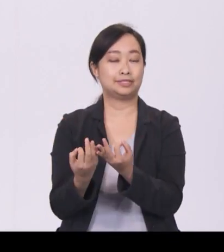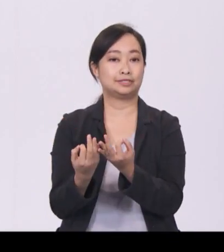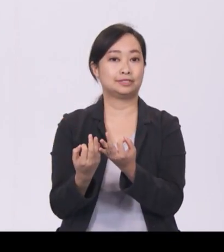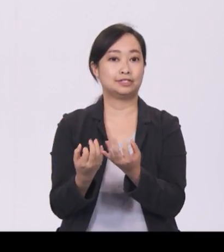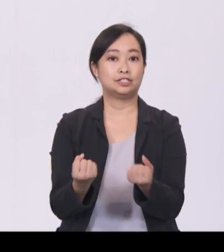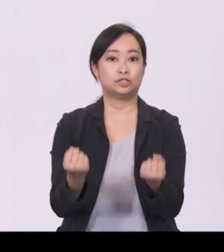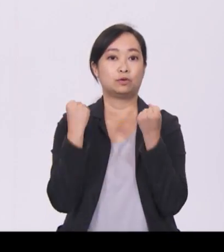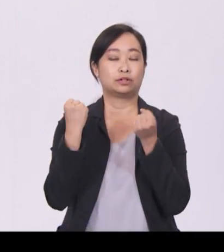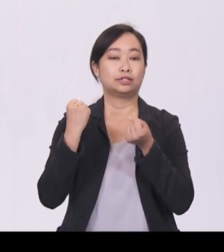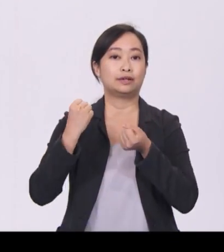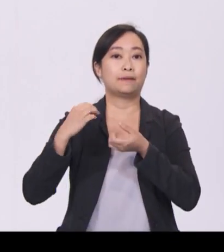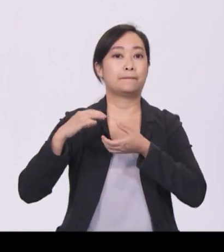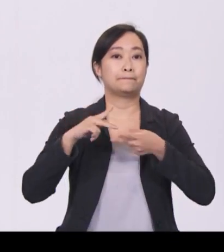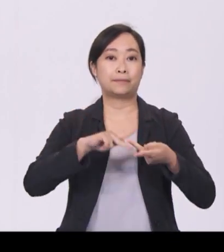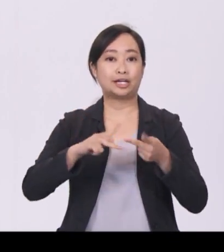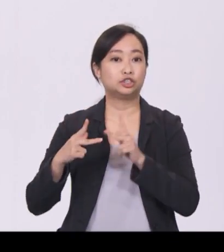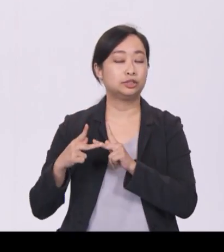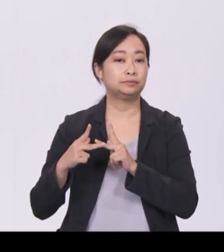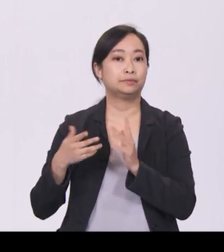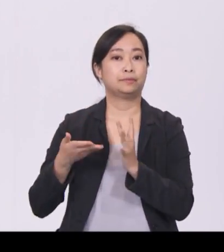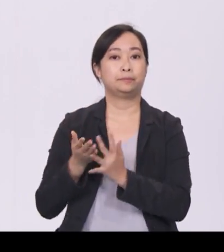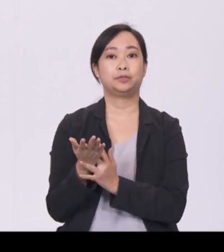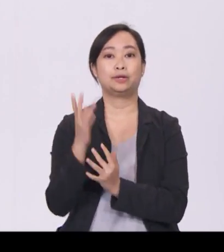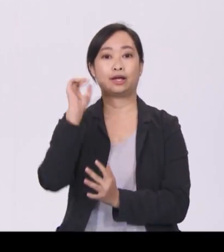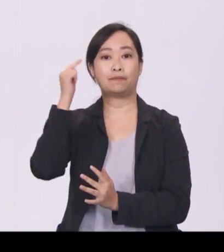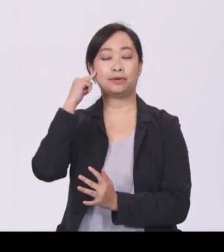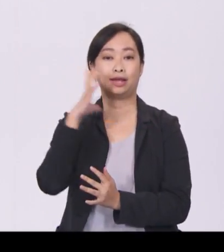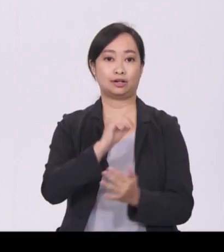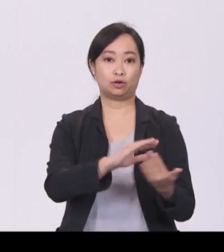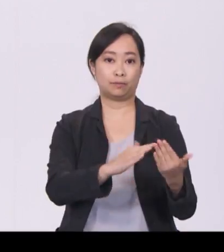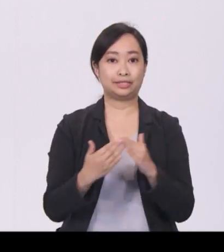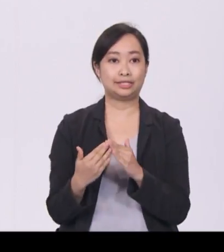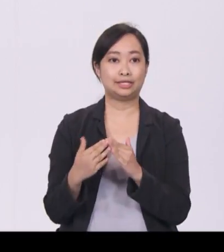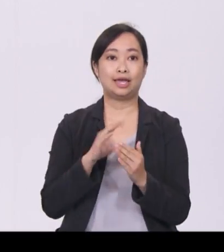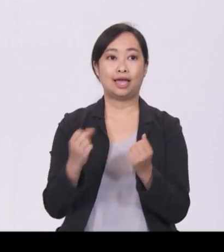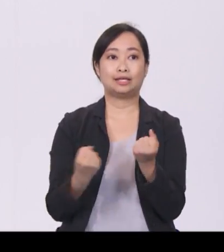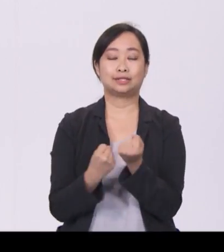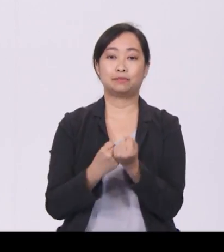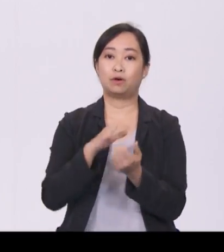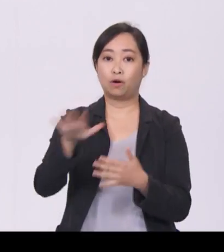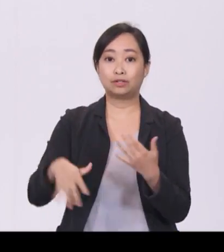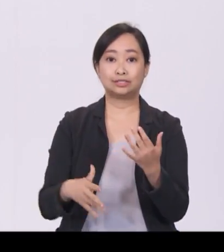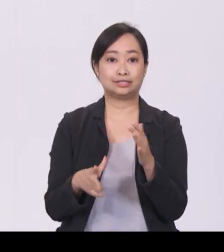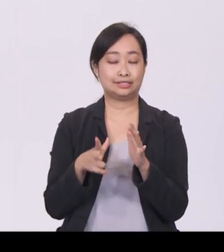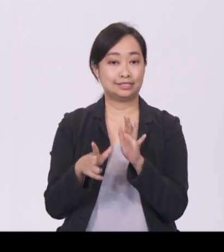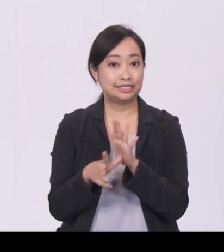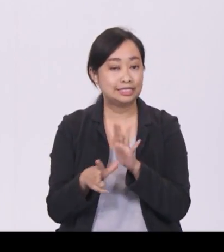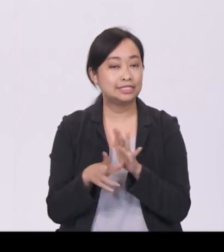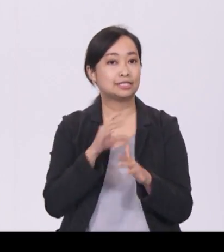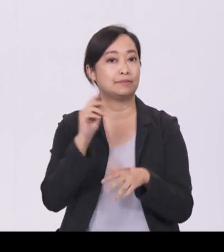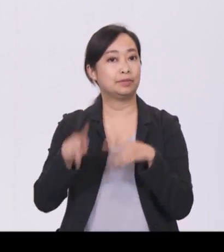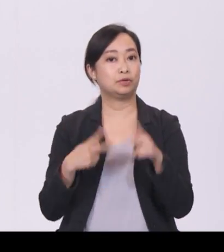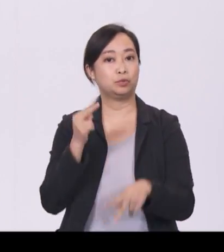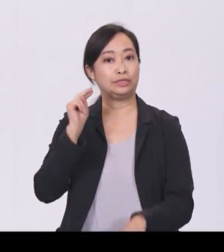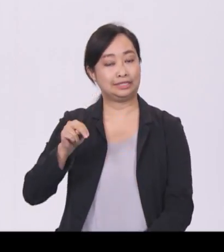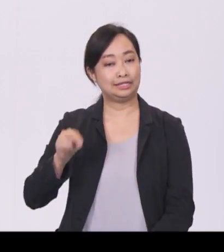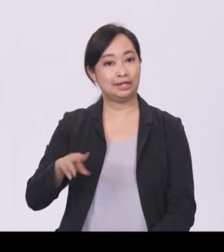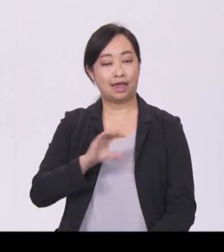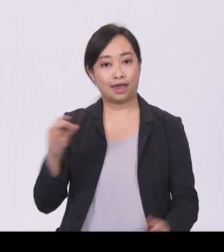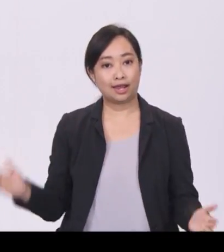partnership between the Government and the community to support our seniors and those needs, and encourage the spirit of giving